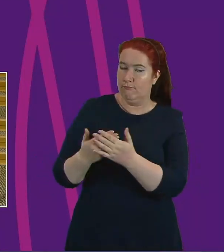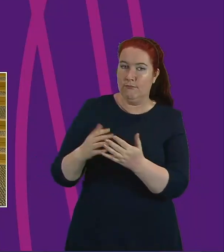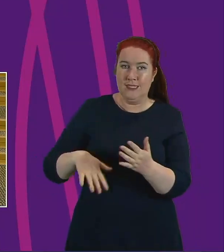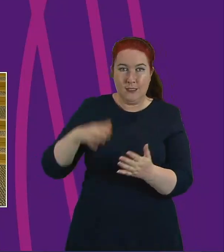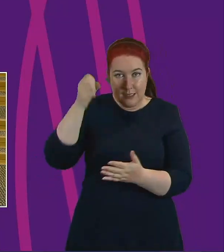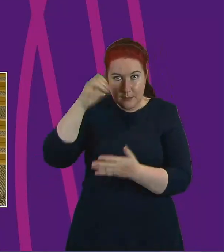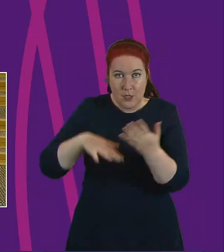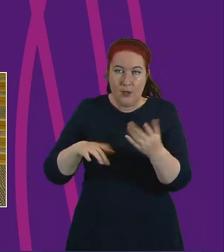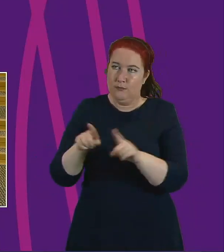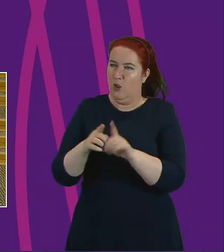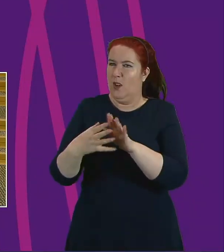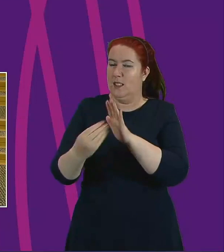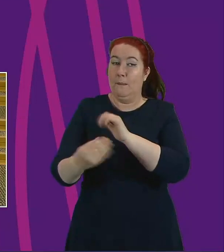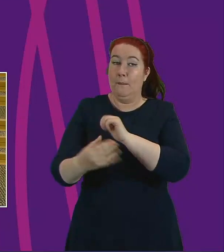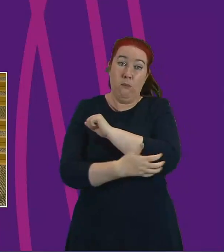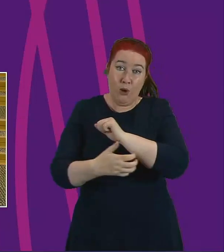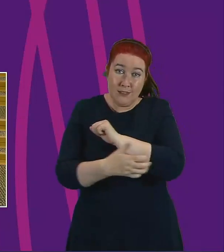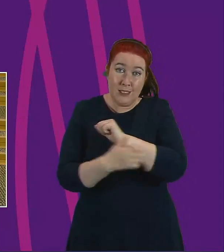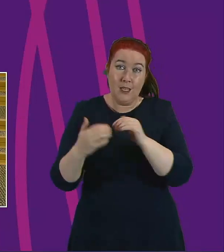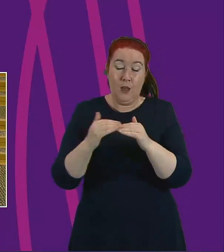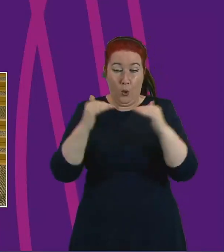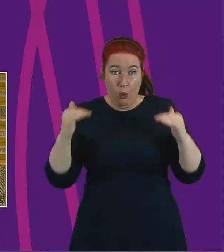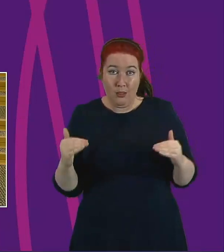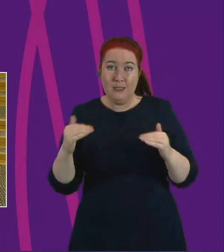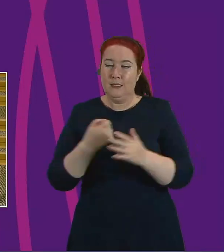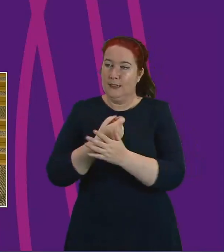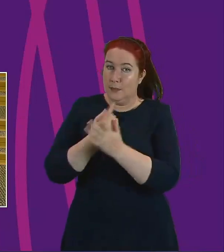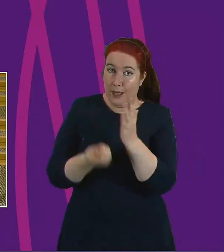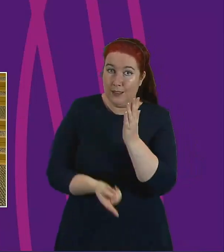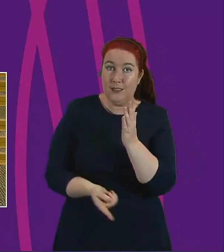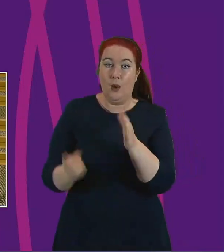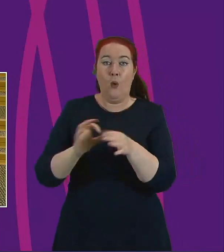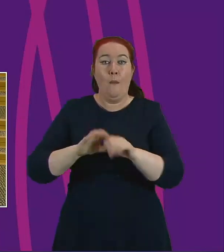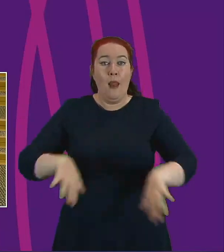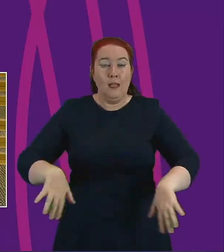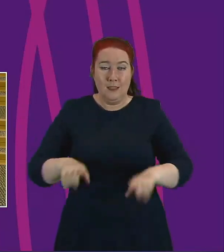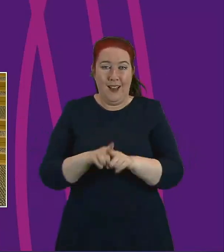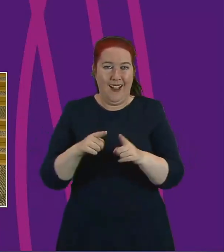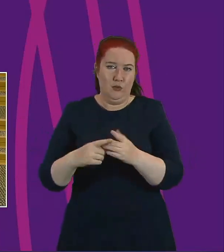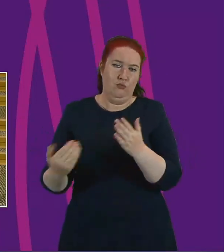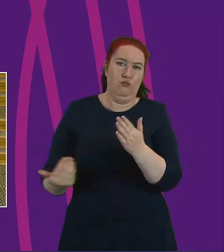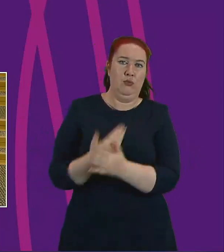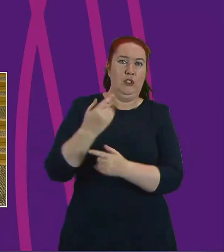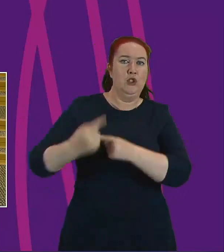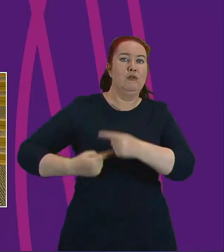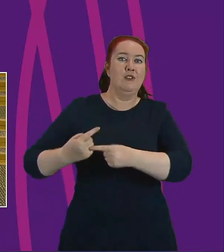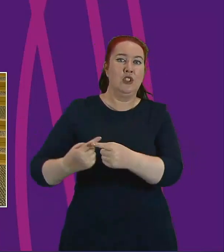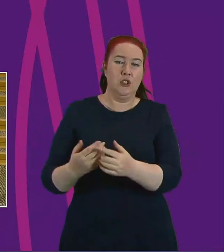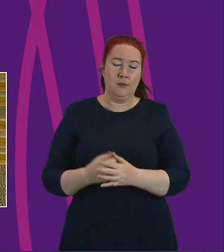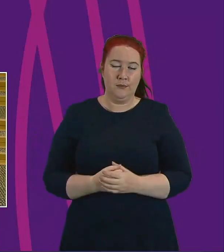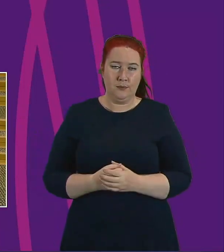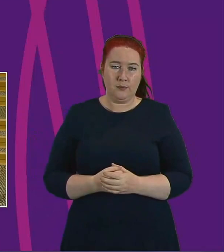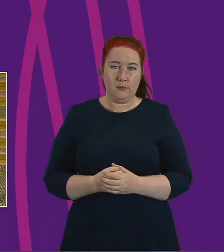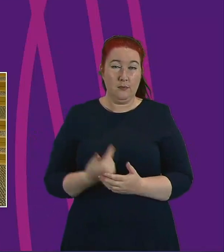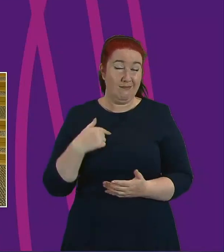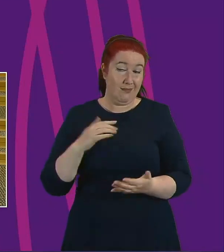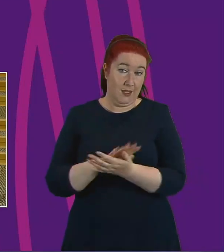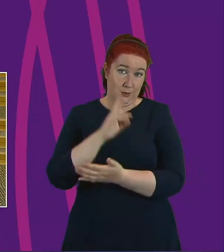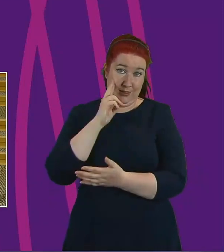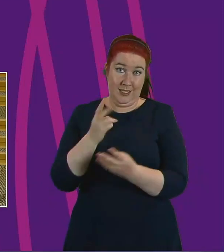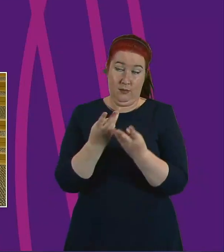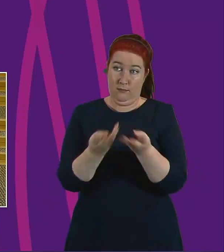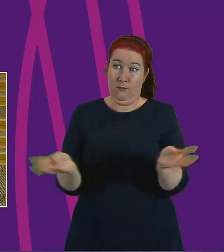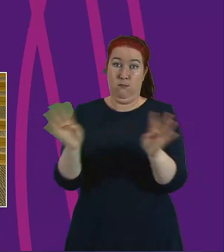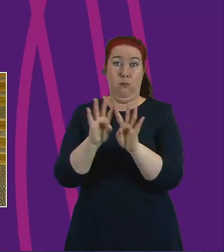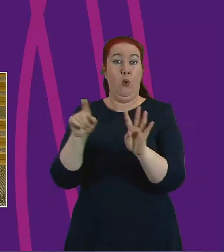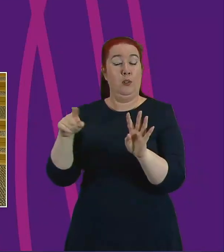of areas such as poverty, equality, disability, homelessness and regeneration. And I'm pleased that in amongst those agreeing to be part of